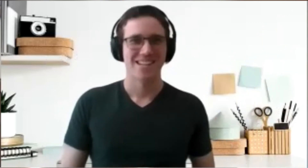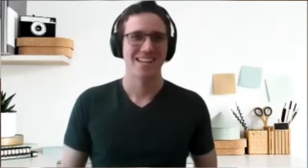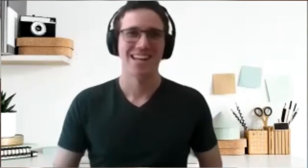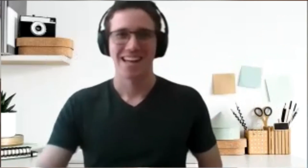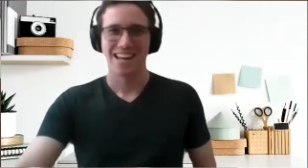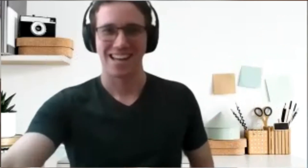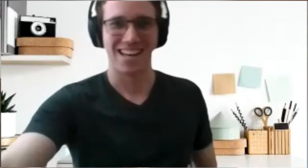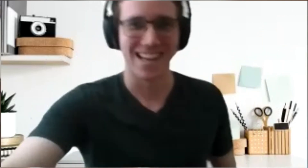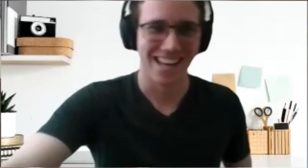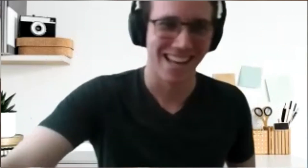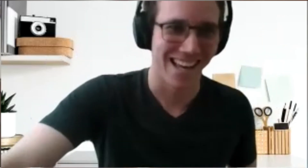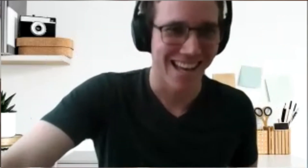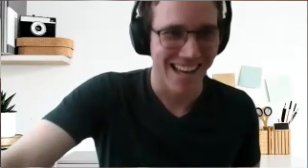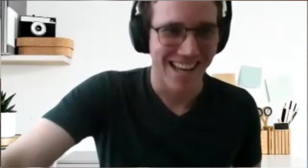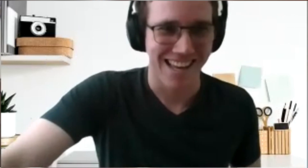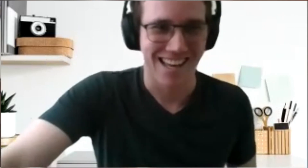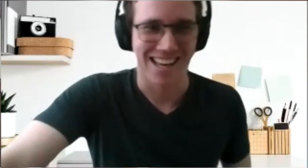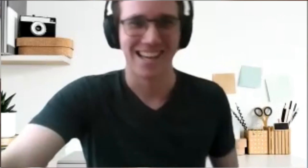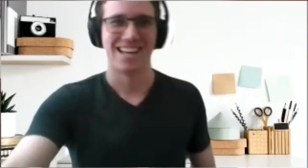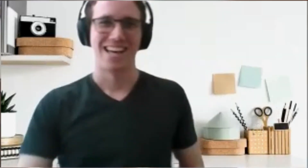Very good. Very good. 1-1, Hilbert.